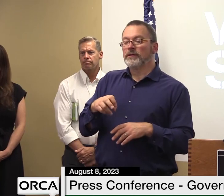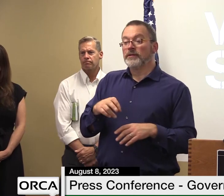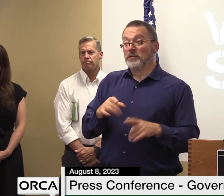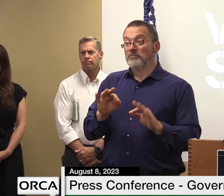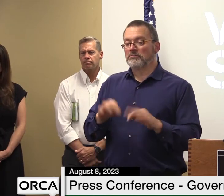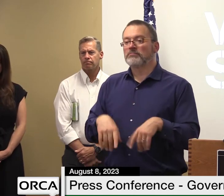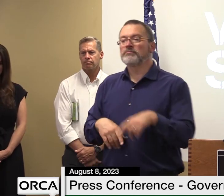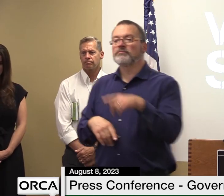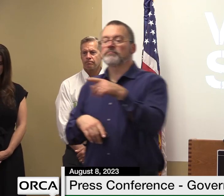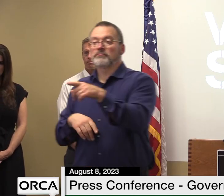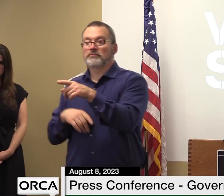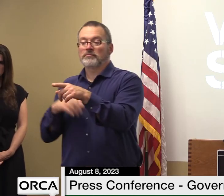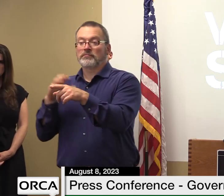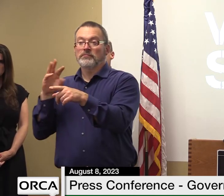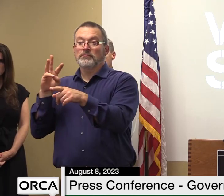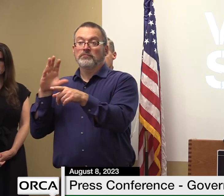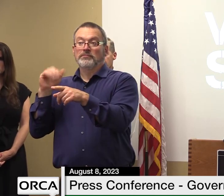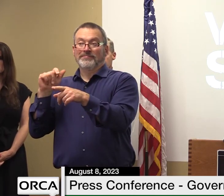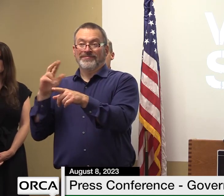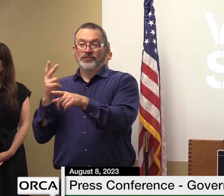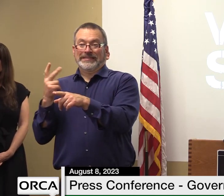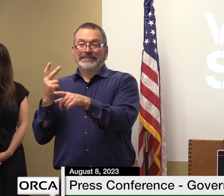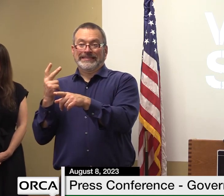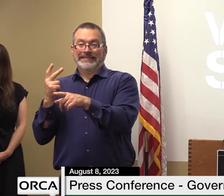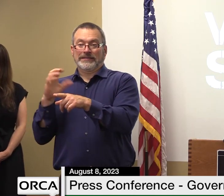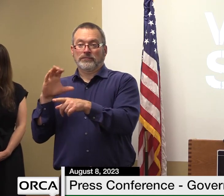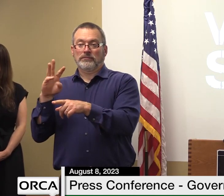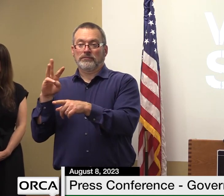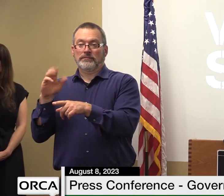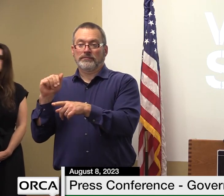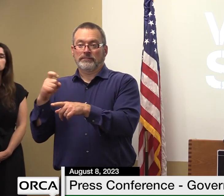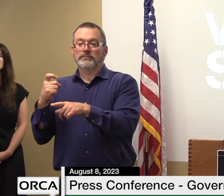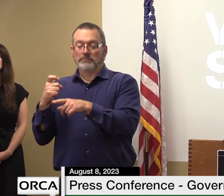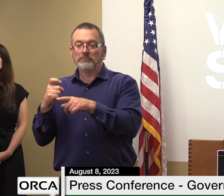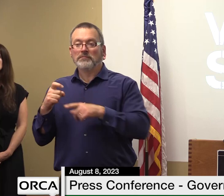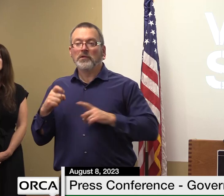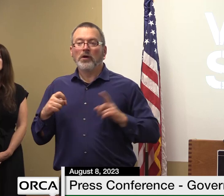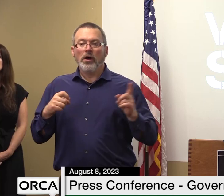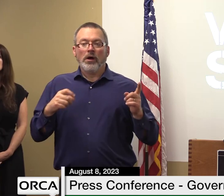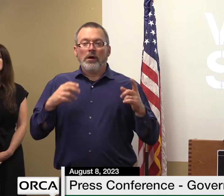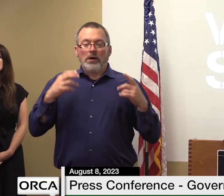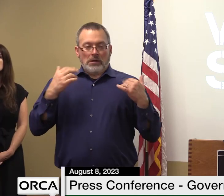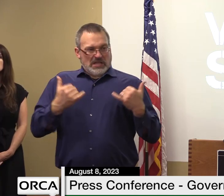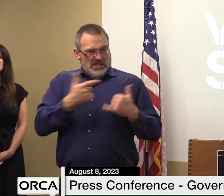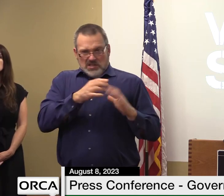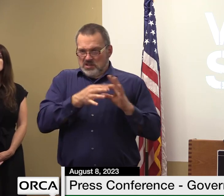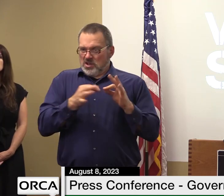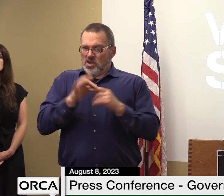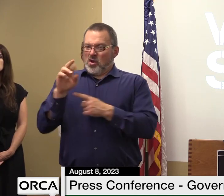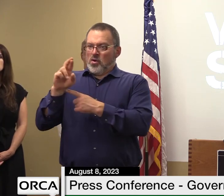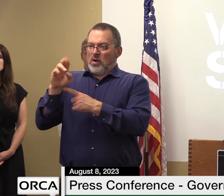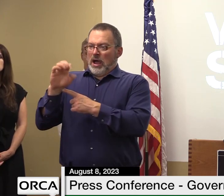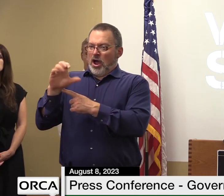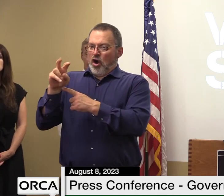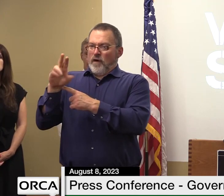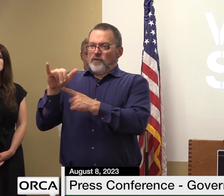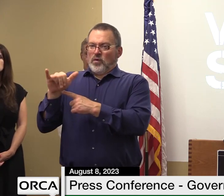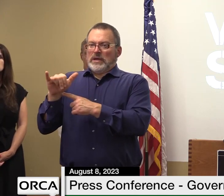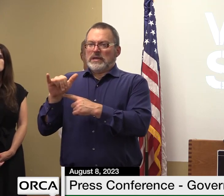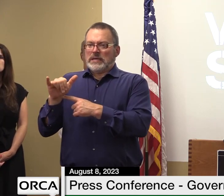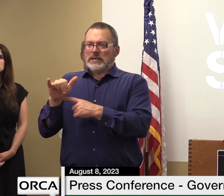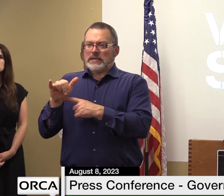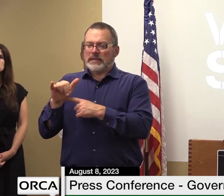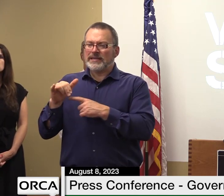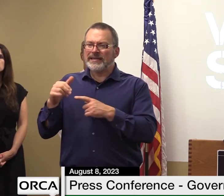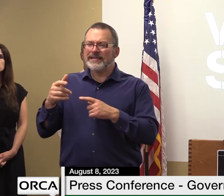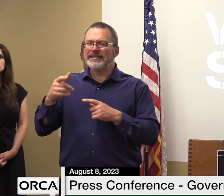you mentioned that the state is going to kind of jump start some of its recovery efforts using arpa funds can you or doug maybe talk a little bit